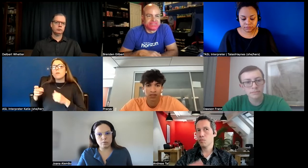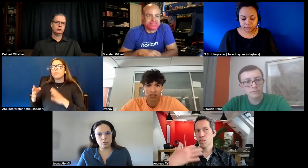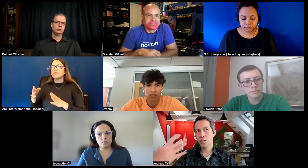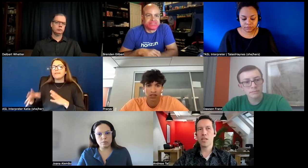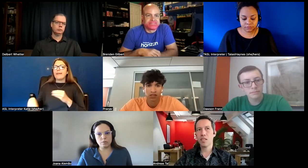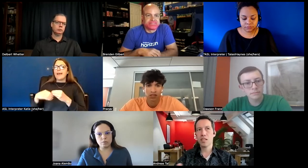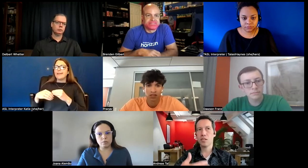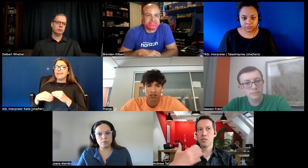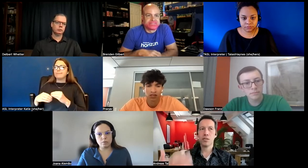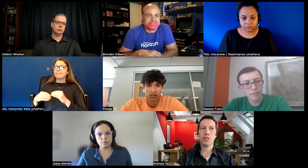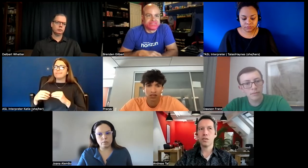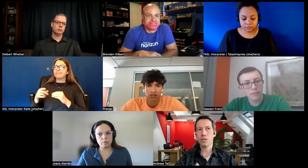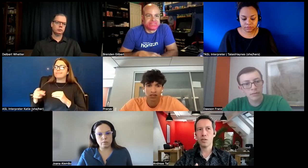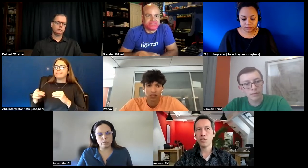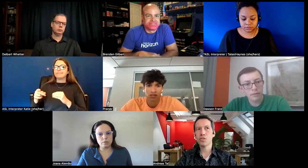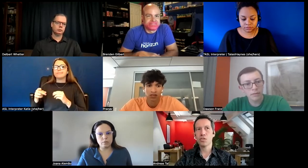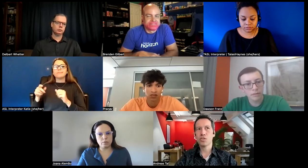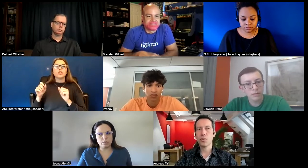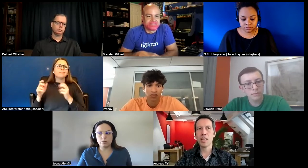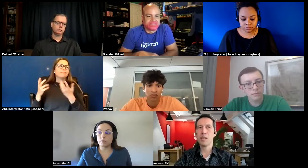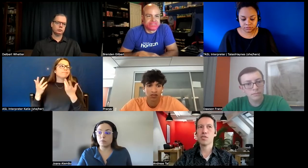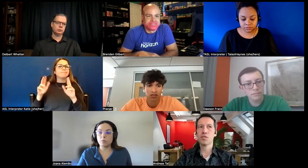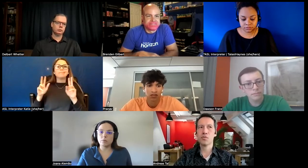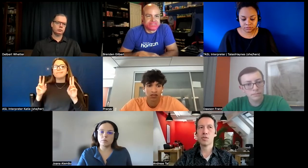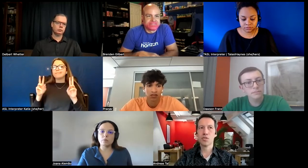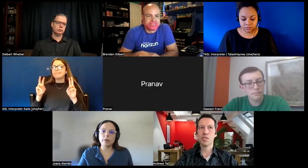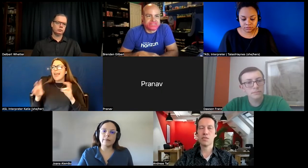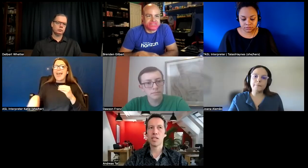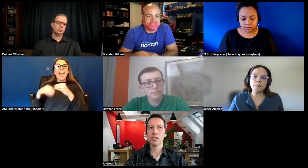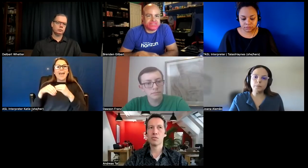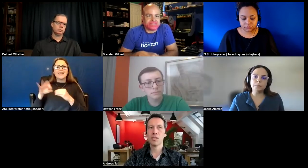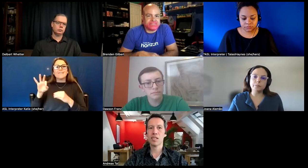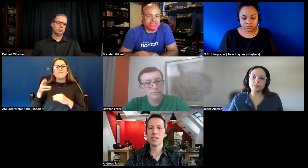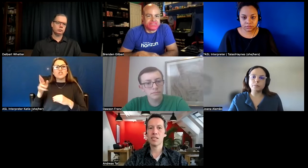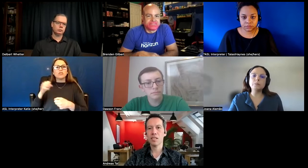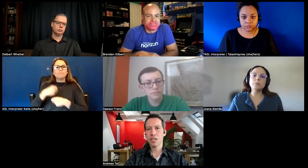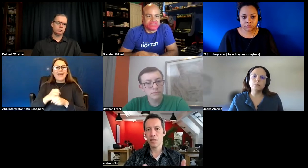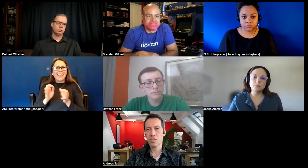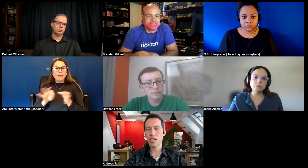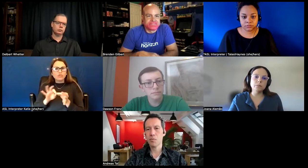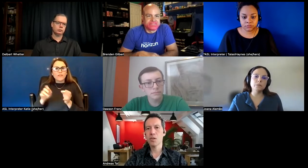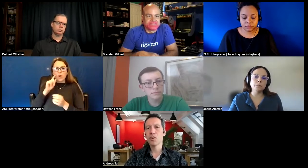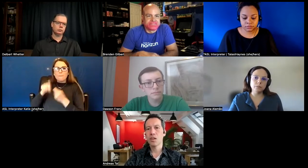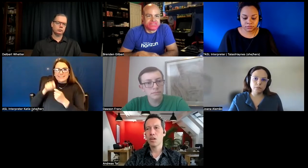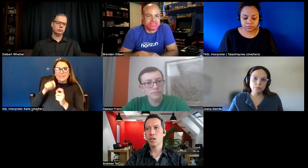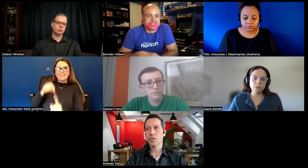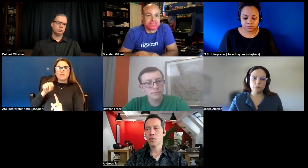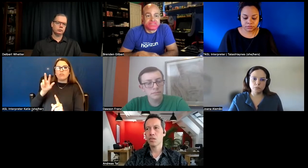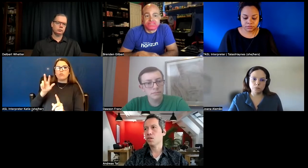creating a or a feature to create captions for the specific 360 uh demo uh or